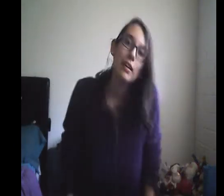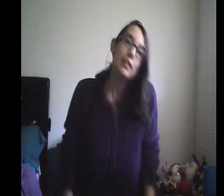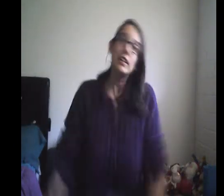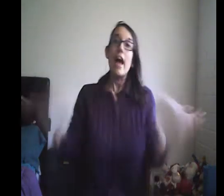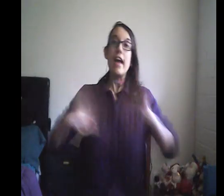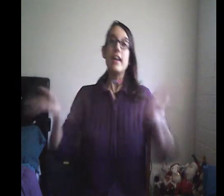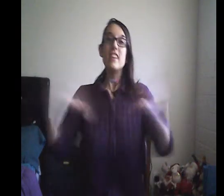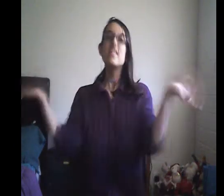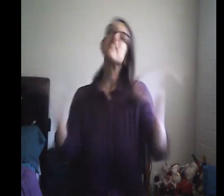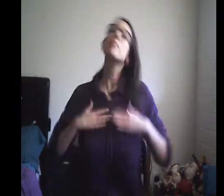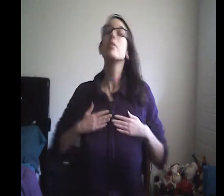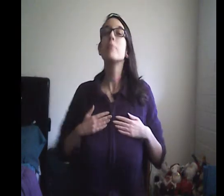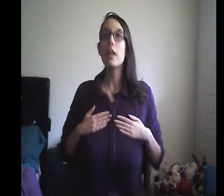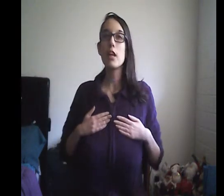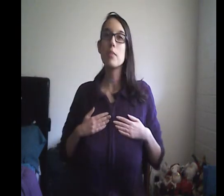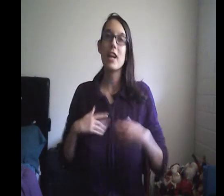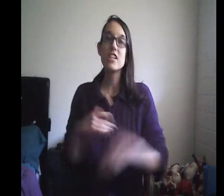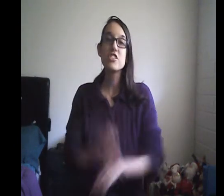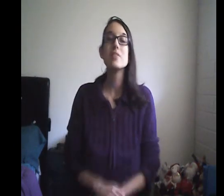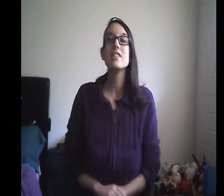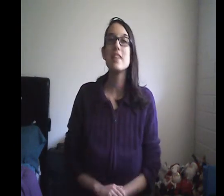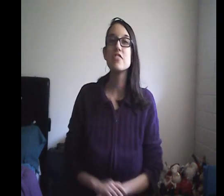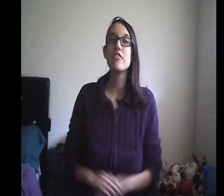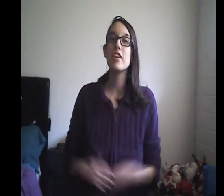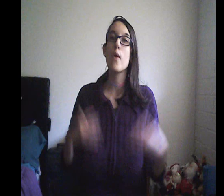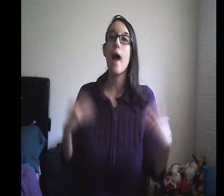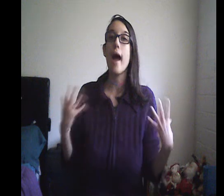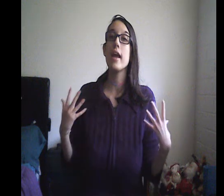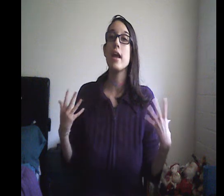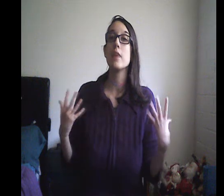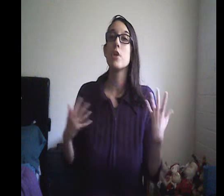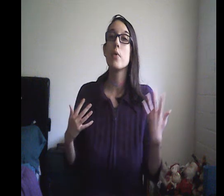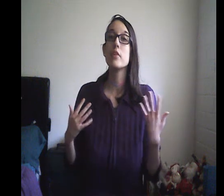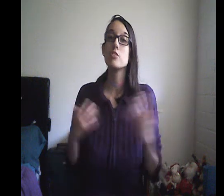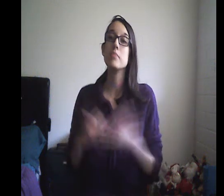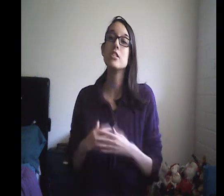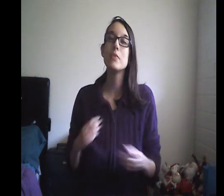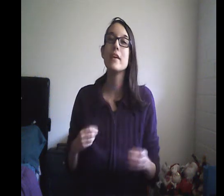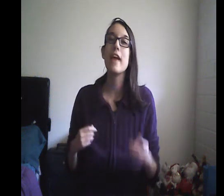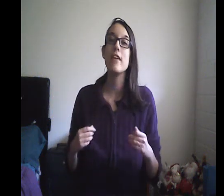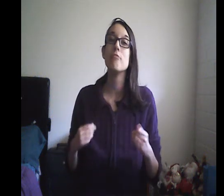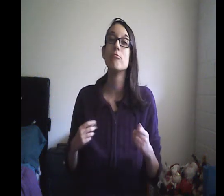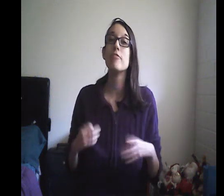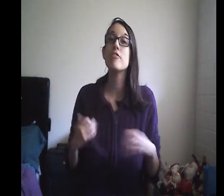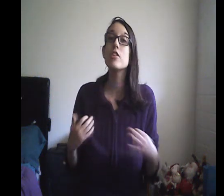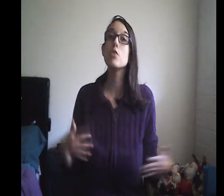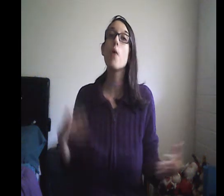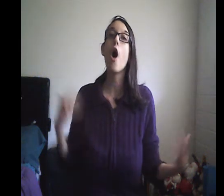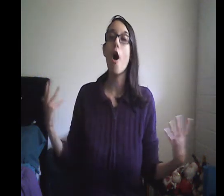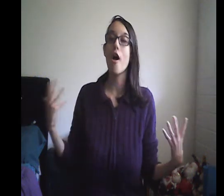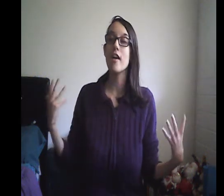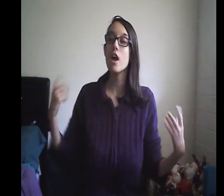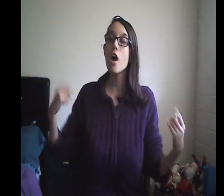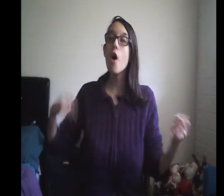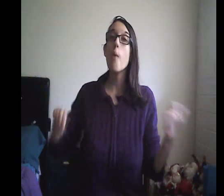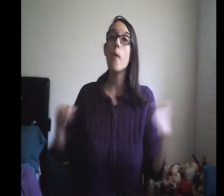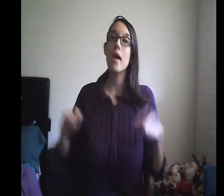hey guys it's me beauty glamour here so in today's video i am going to be doing a review on wet and